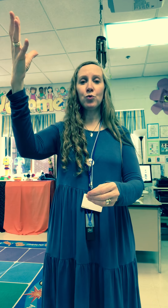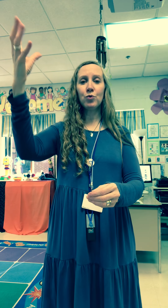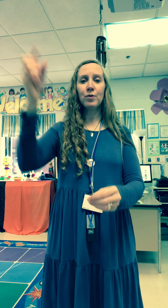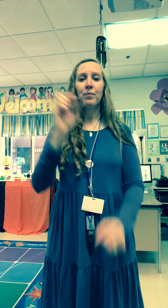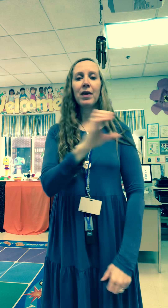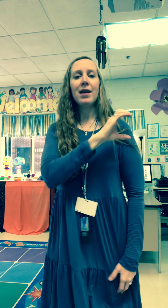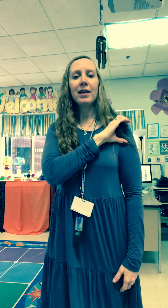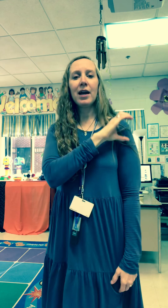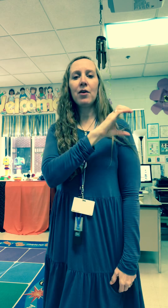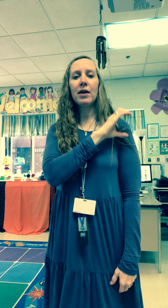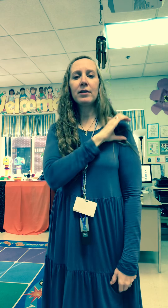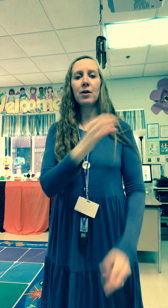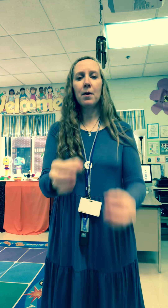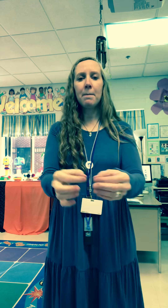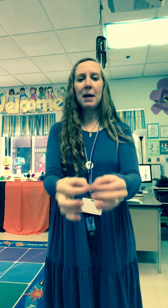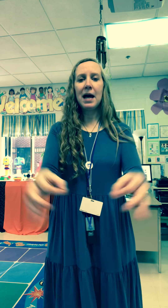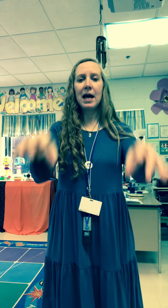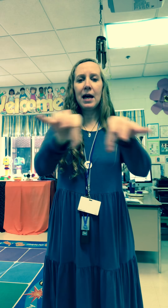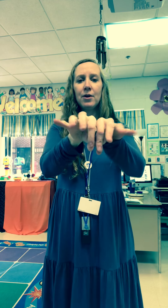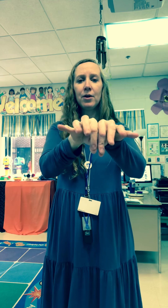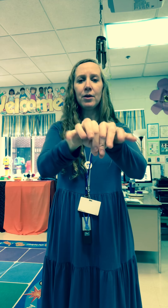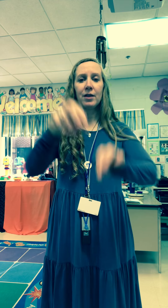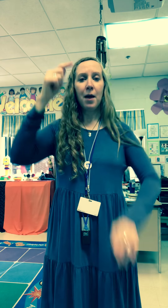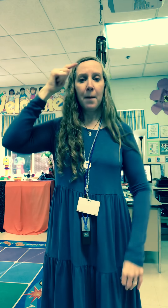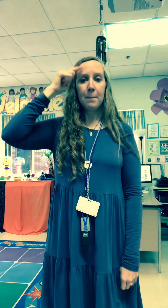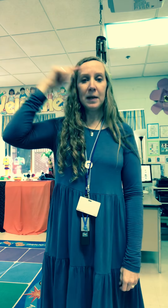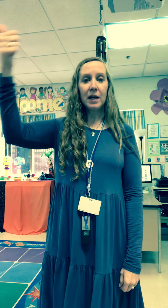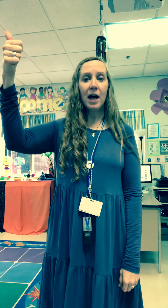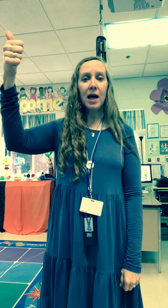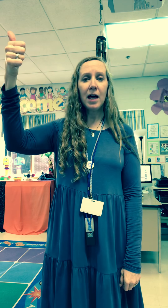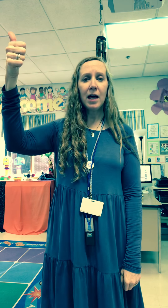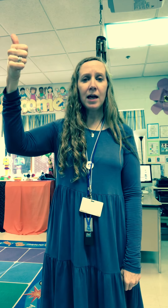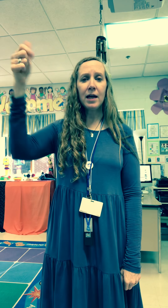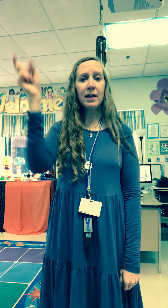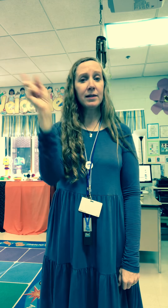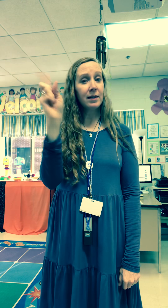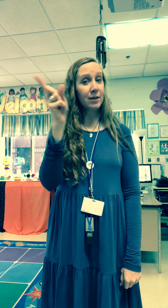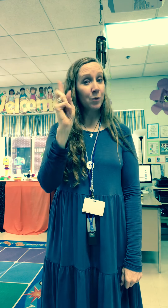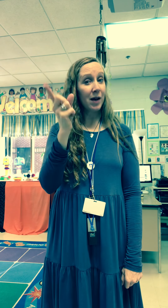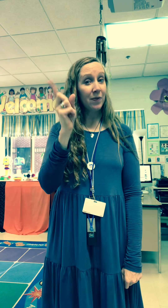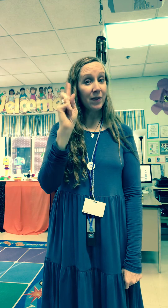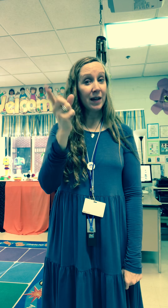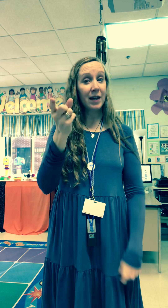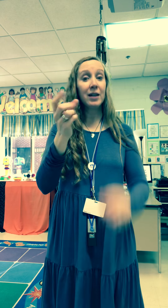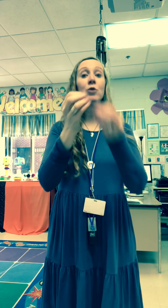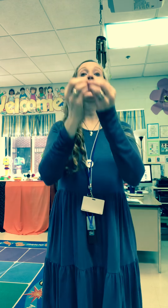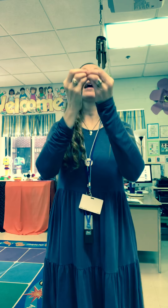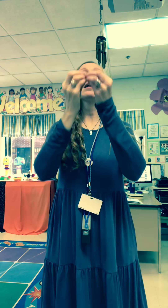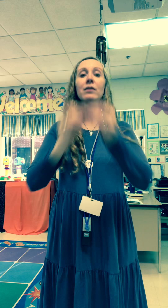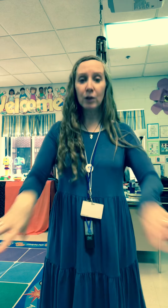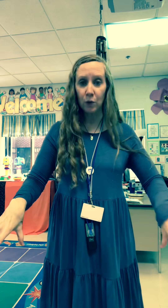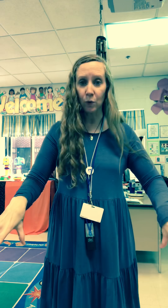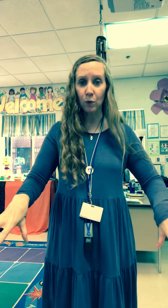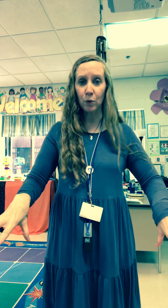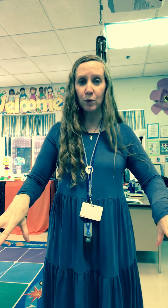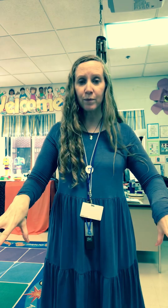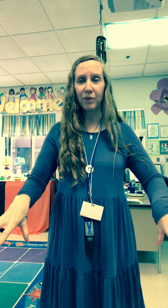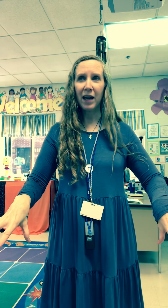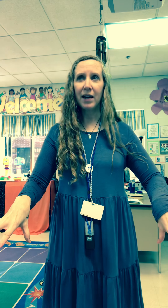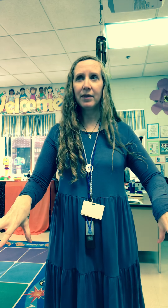character matters because this one thing you can't lose and I